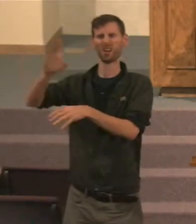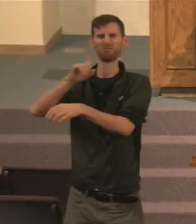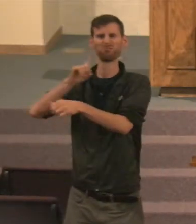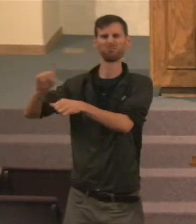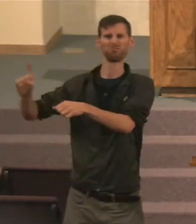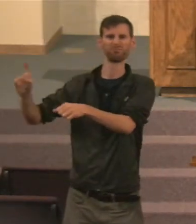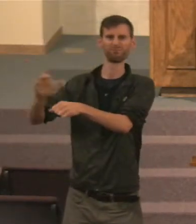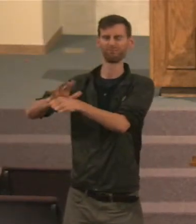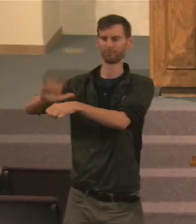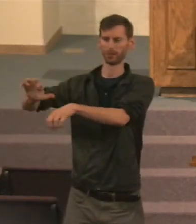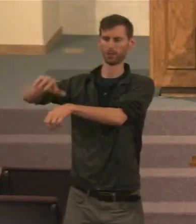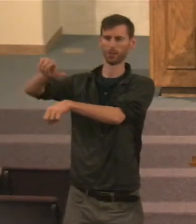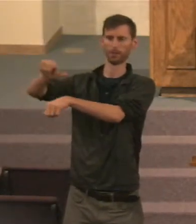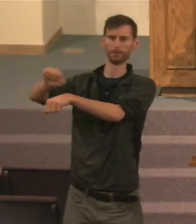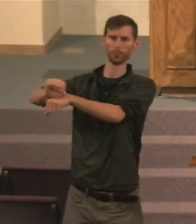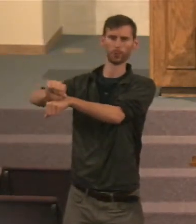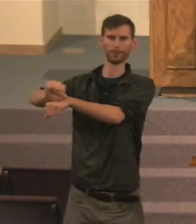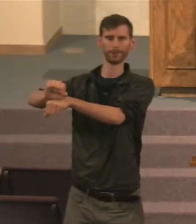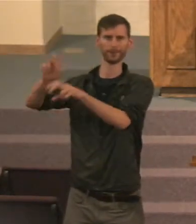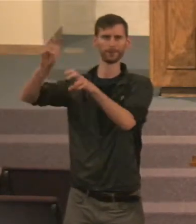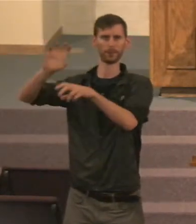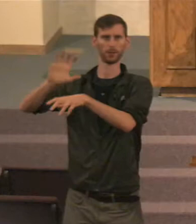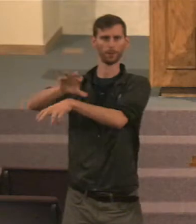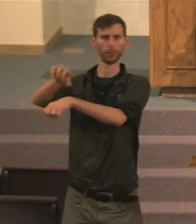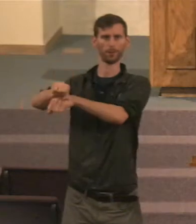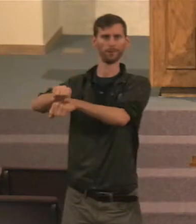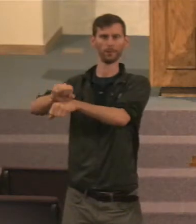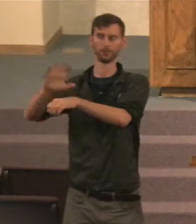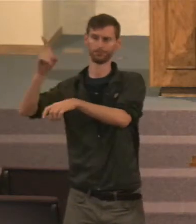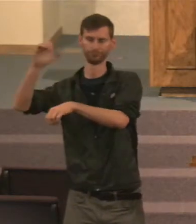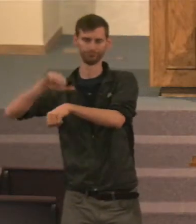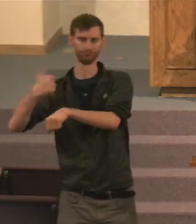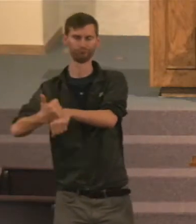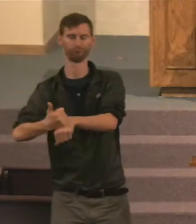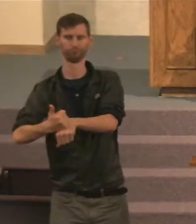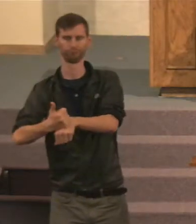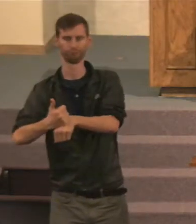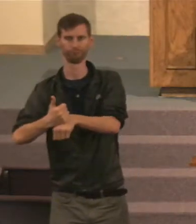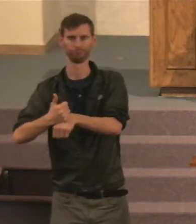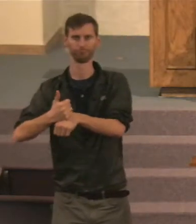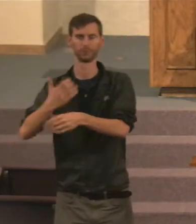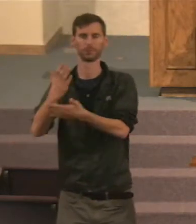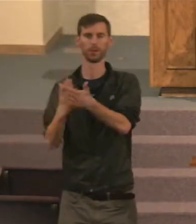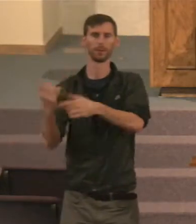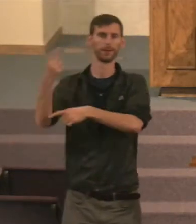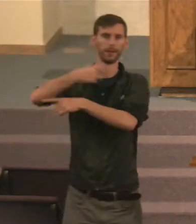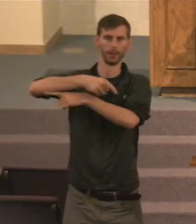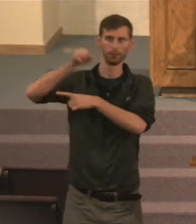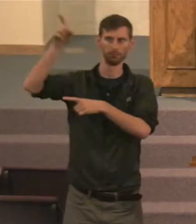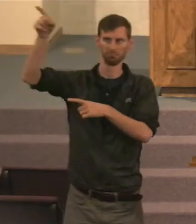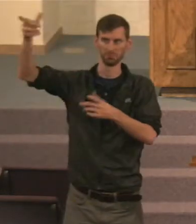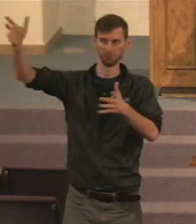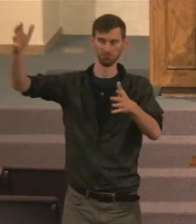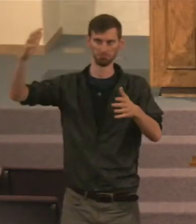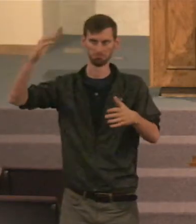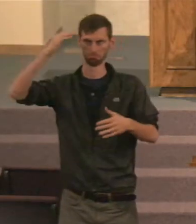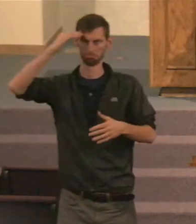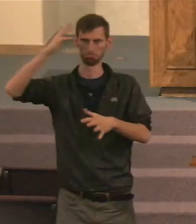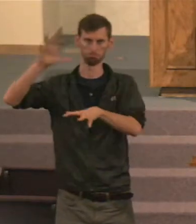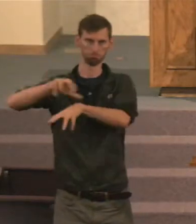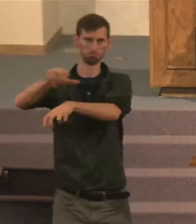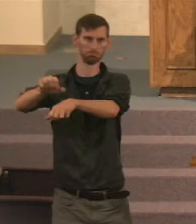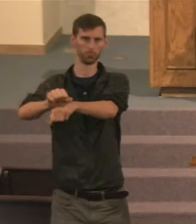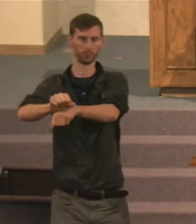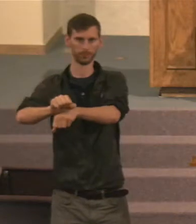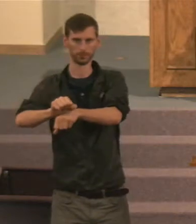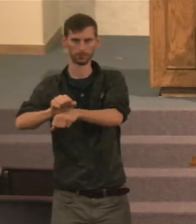made for us. He's appointed a day, In which we're going to stand, Before Him in judgment. So, We know it's a day appointed by God, That we'll